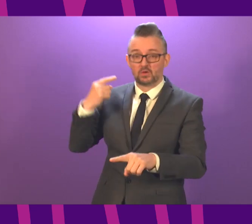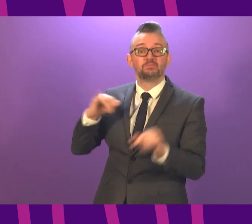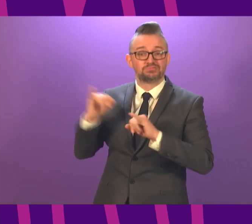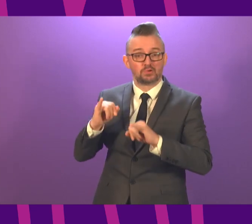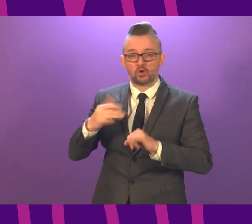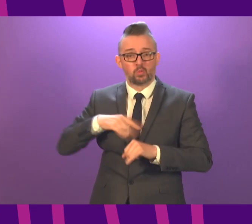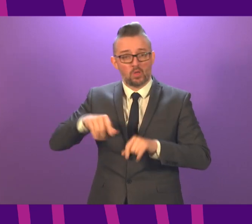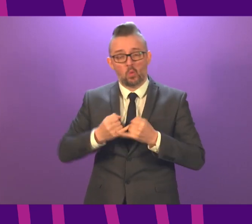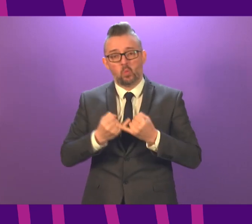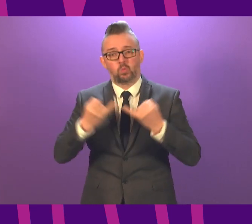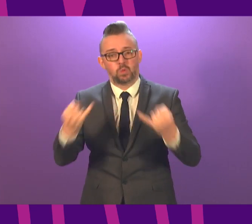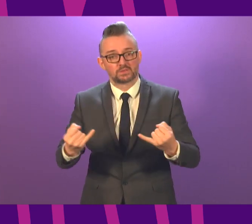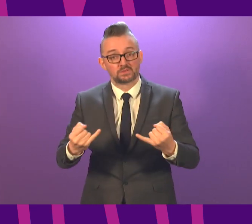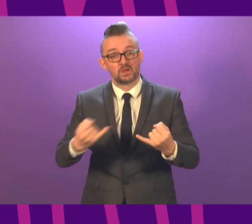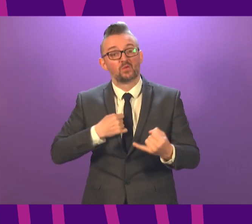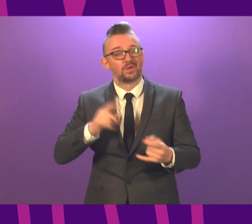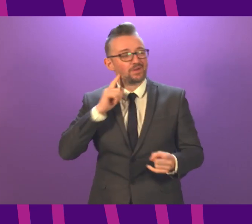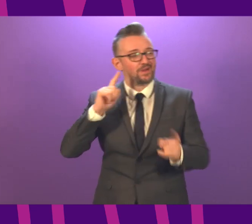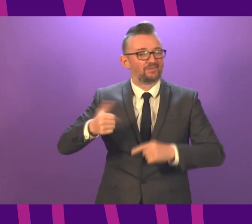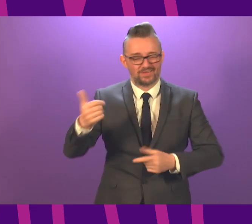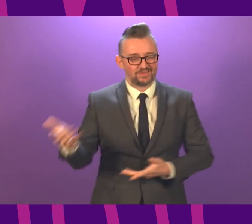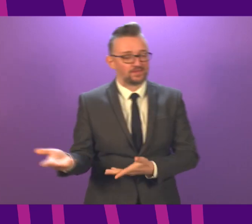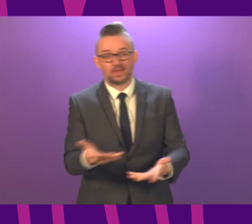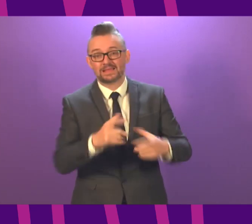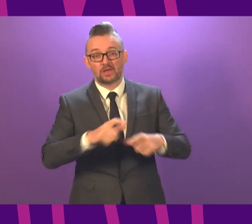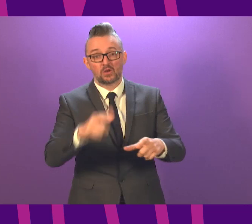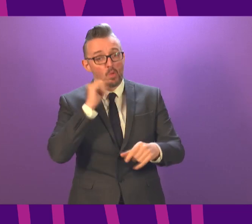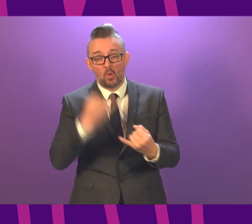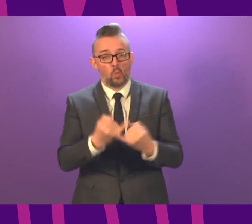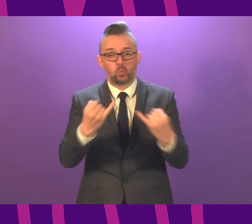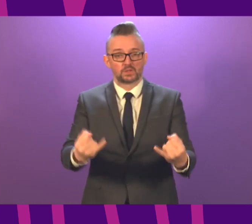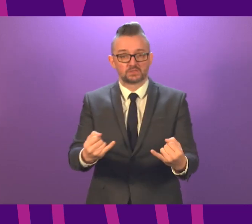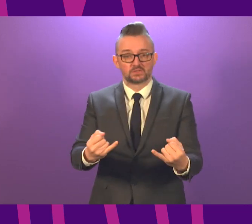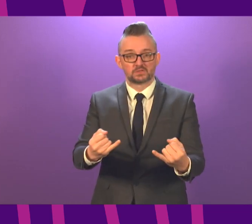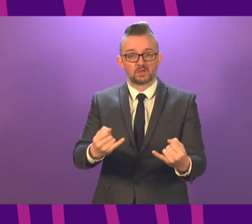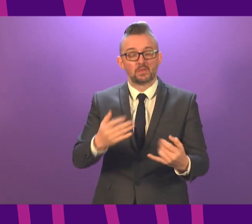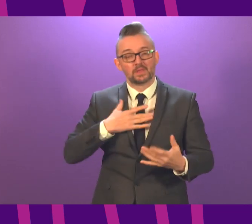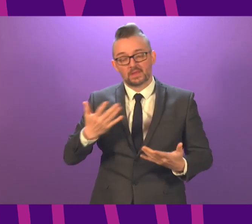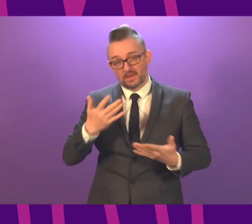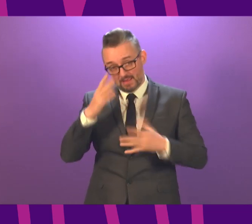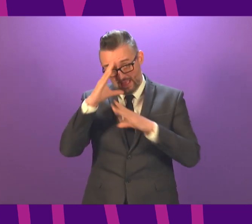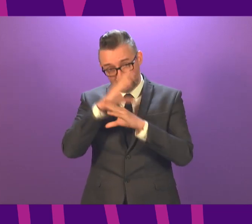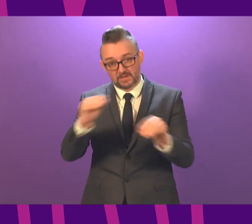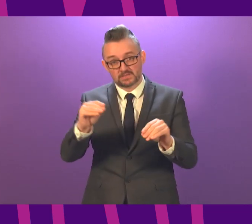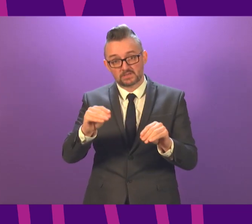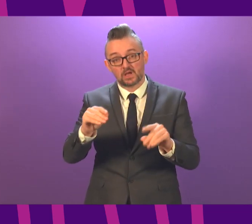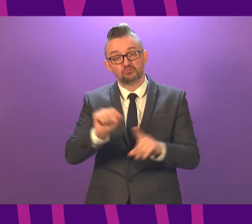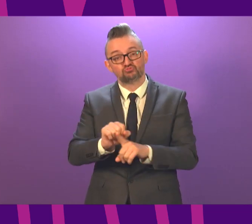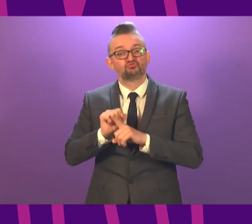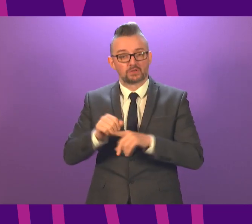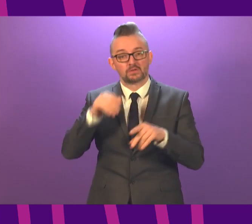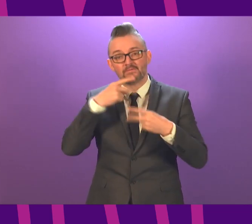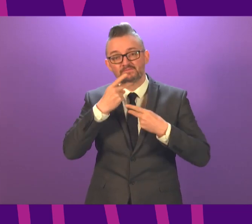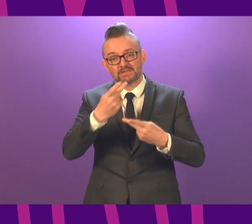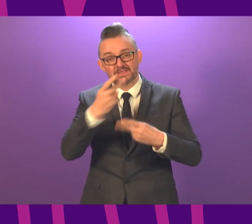would not, it would be negligent if we did not give very stringent advice about the need to restrict indoor care home